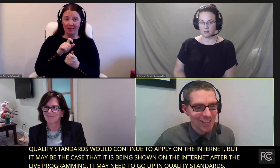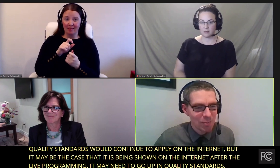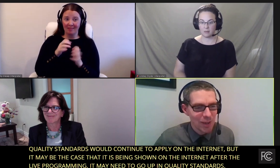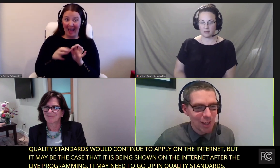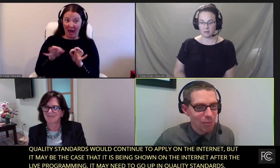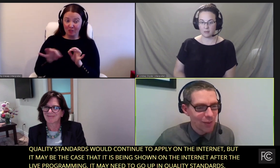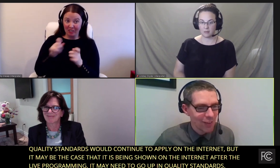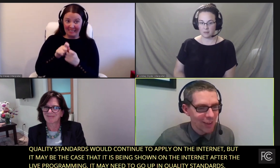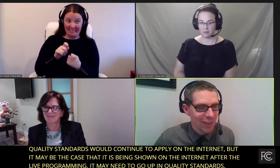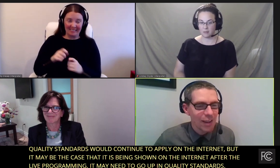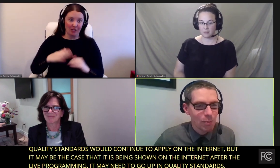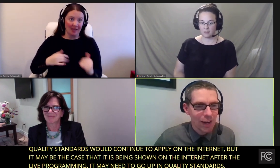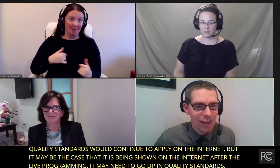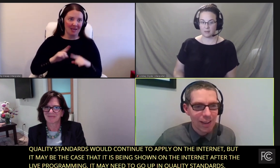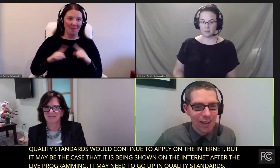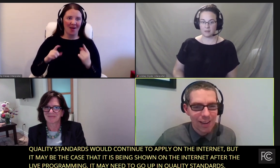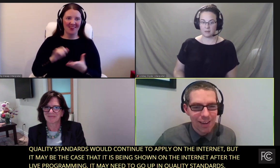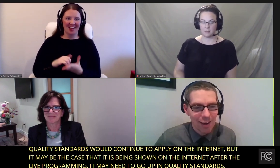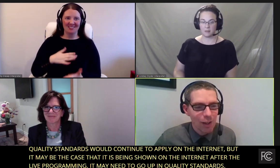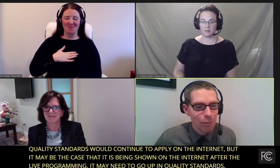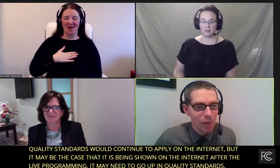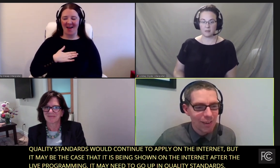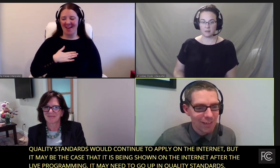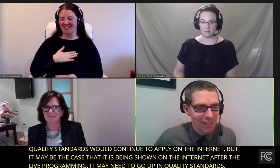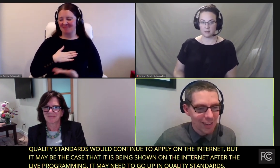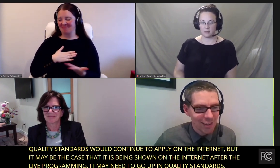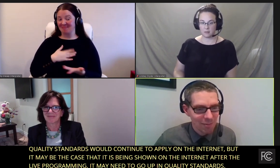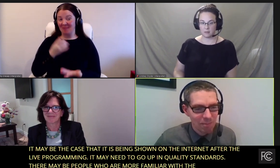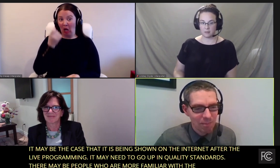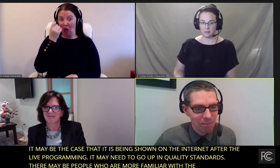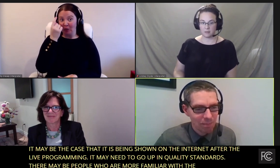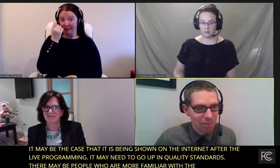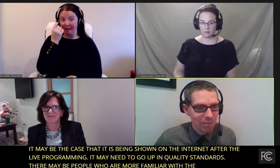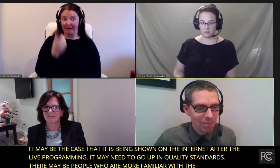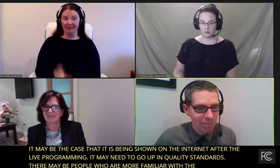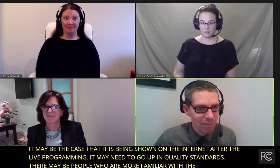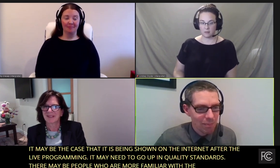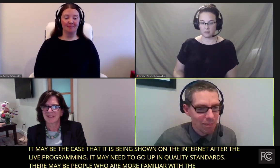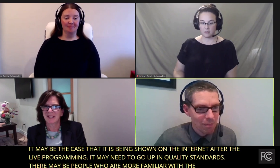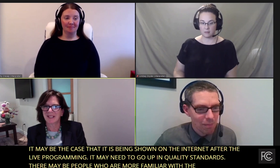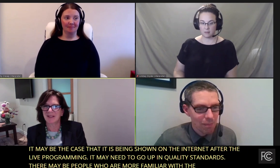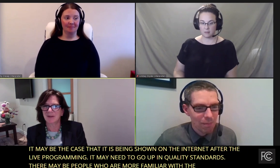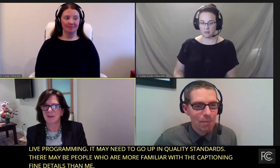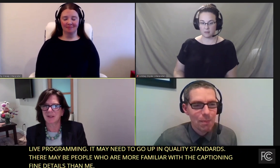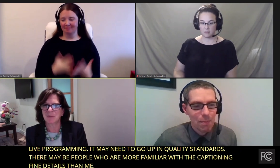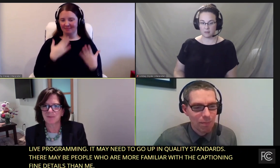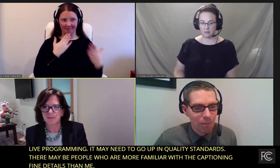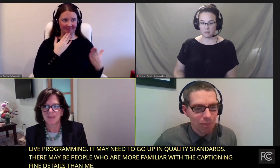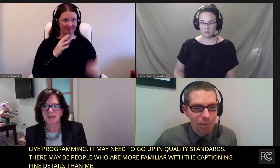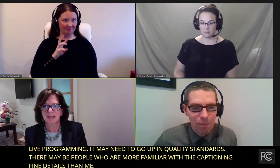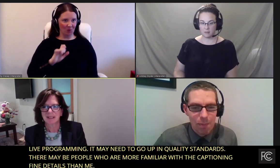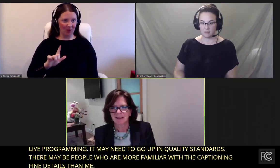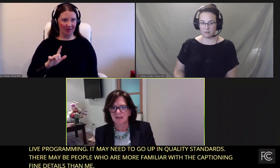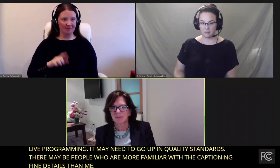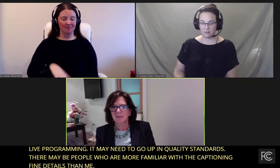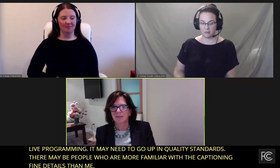fine details than me. But that is my, that is my understanding. Thank you. Well,